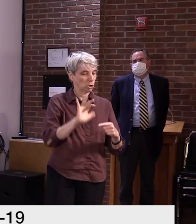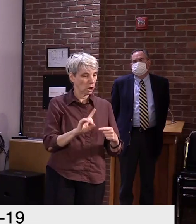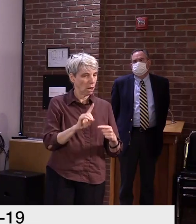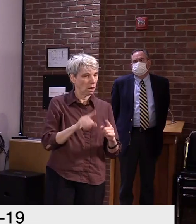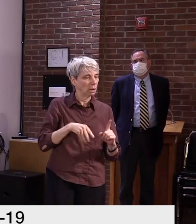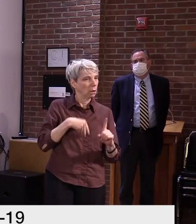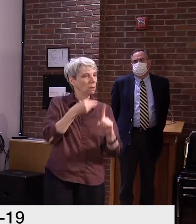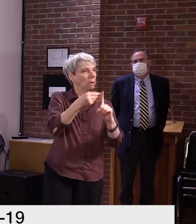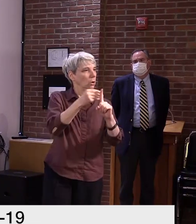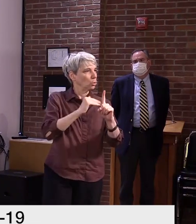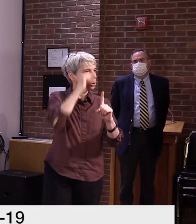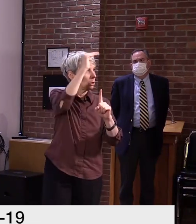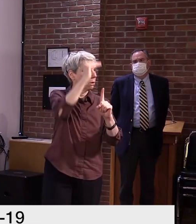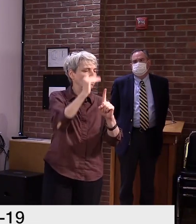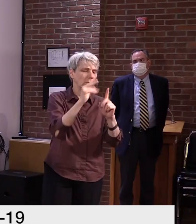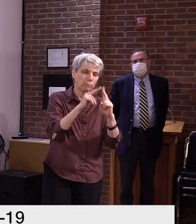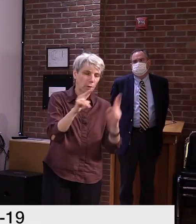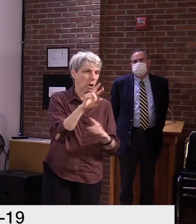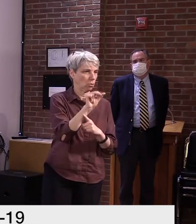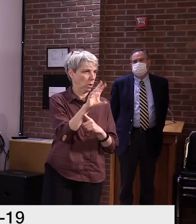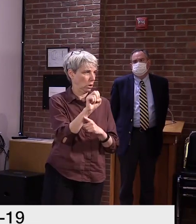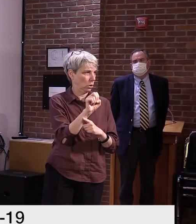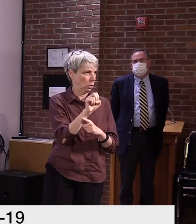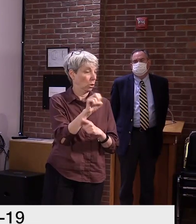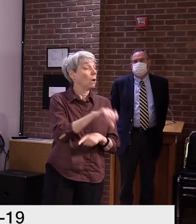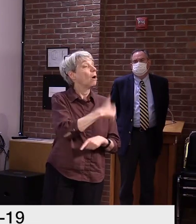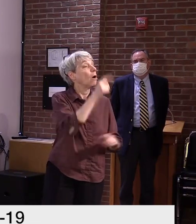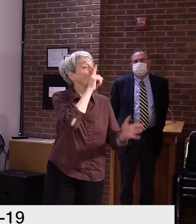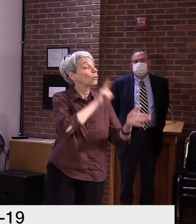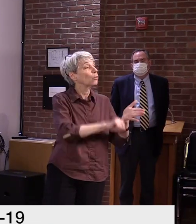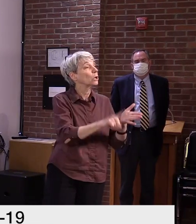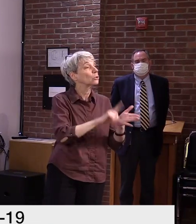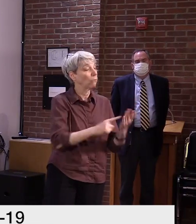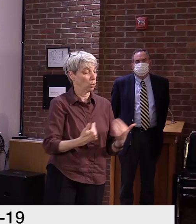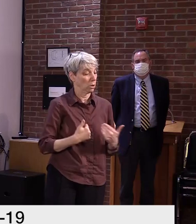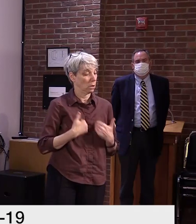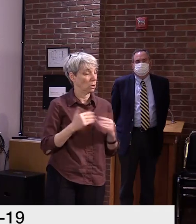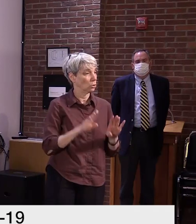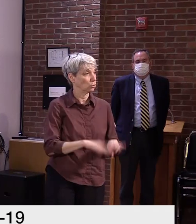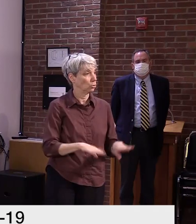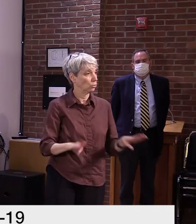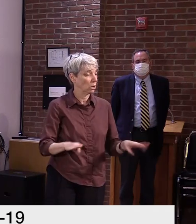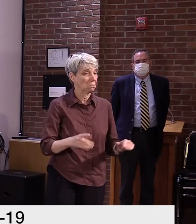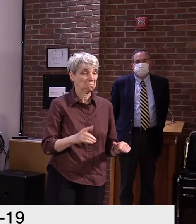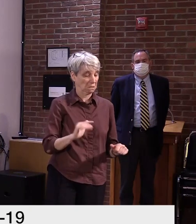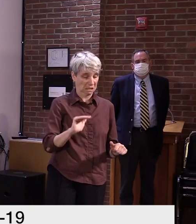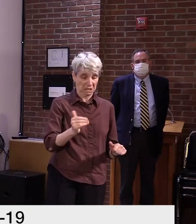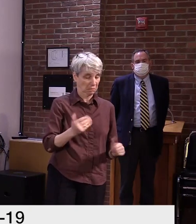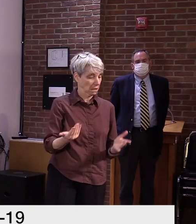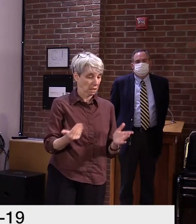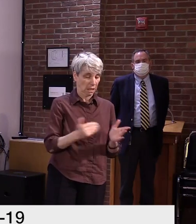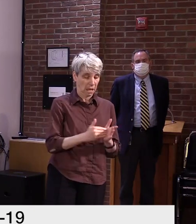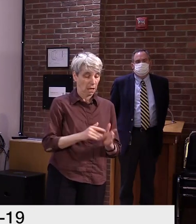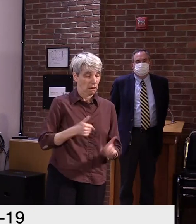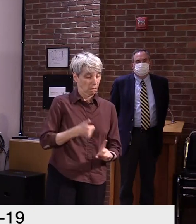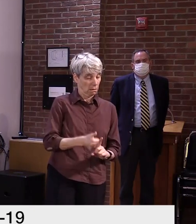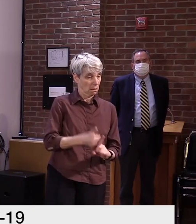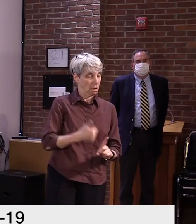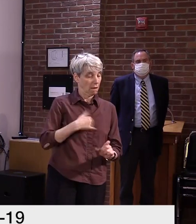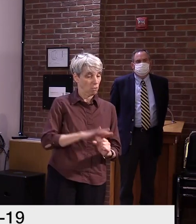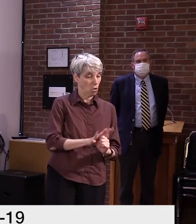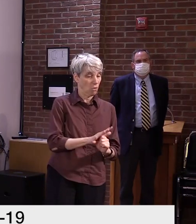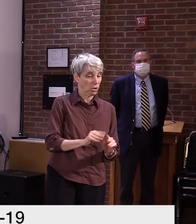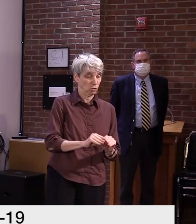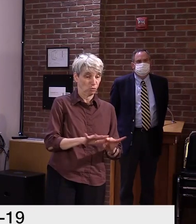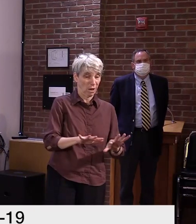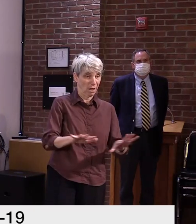Several school-based studies, particularly in young children, have not shown significant transmission of COVID within schools.